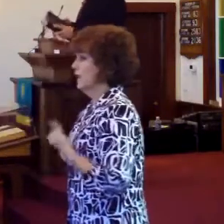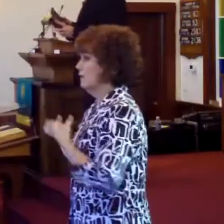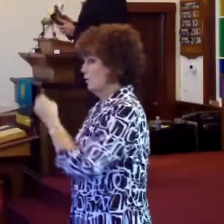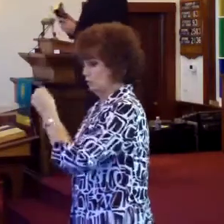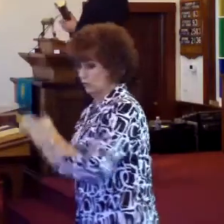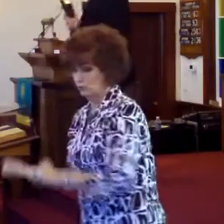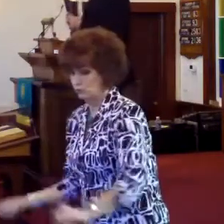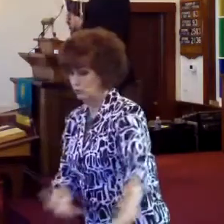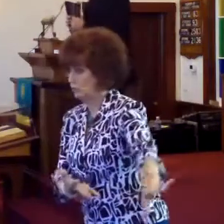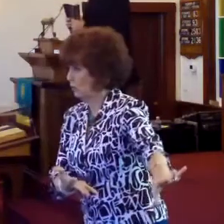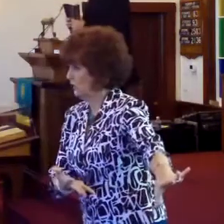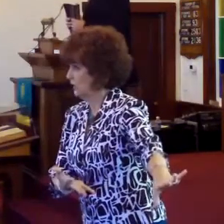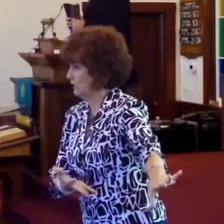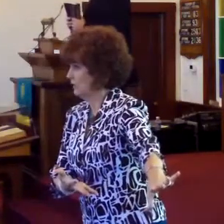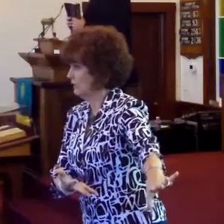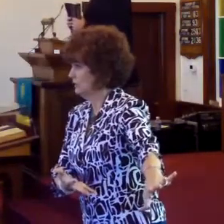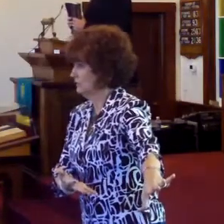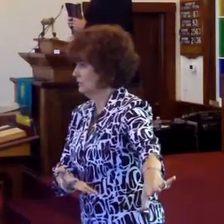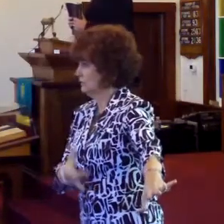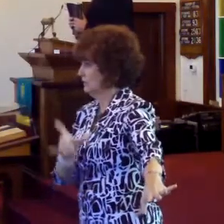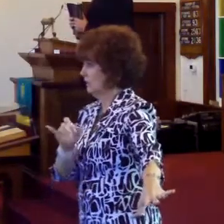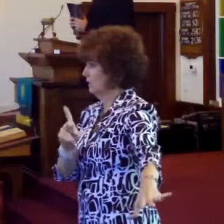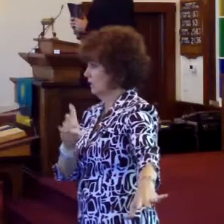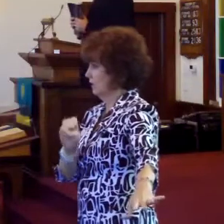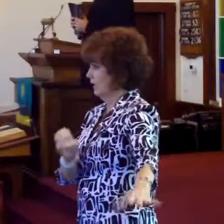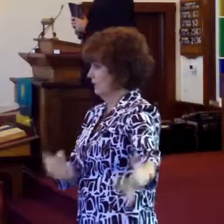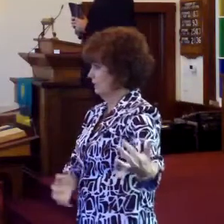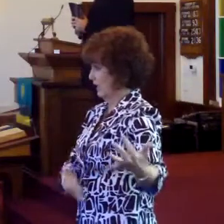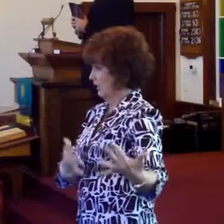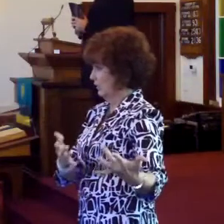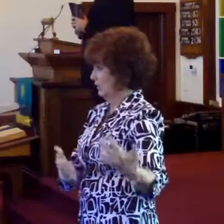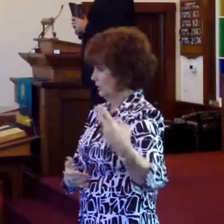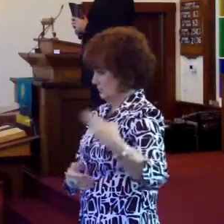the what? The lake of fire.